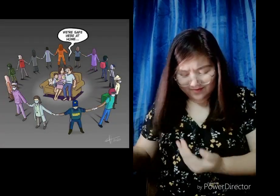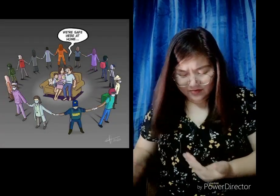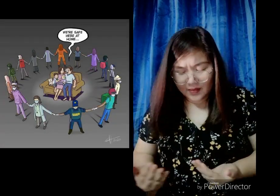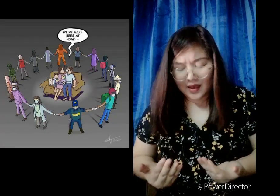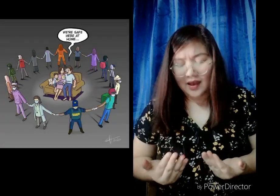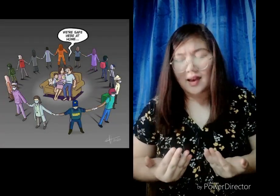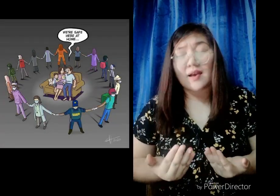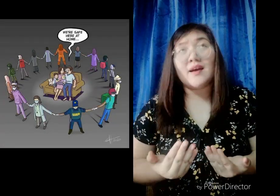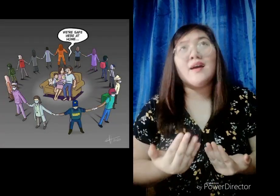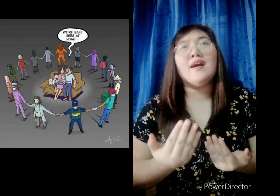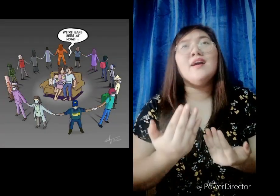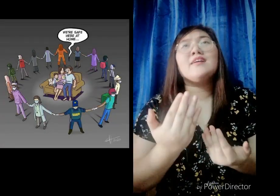Father,